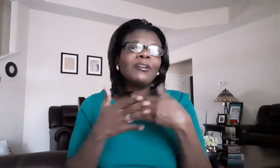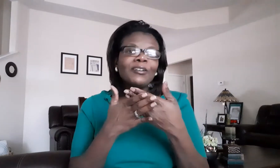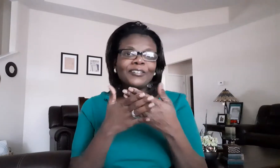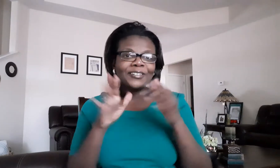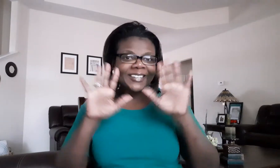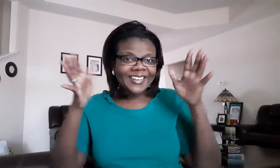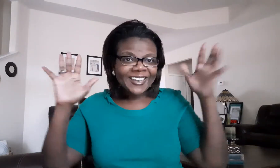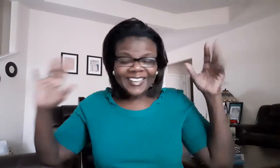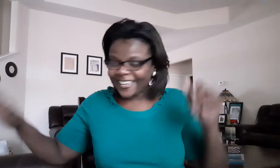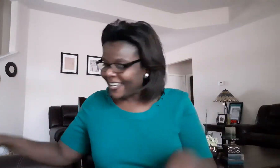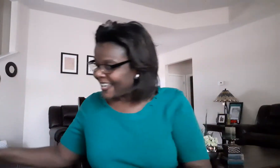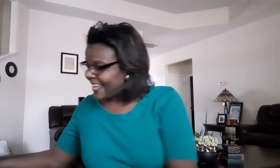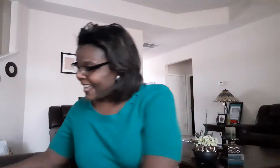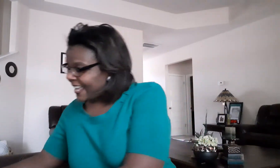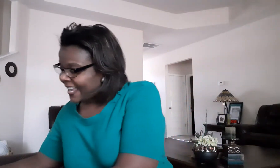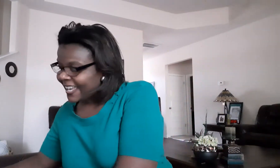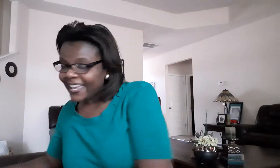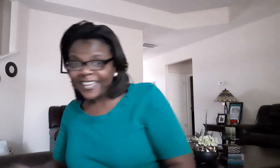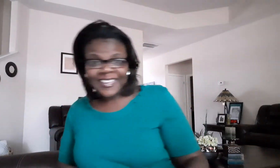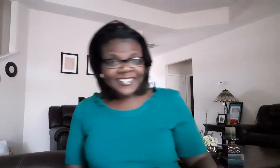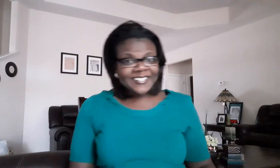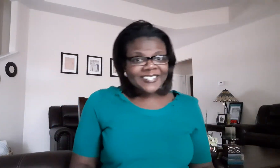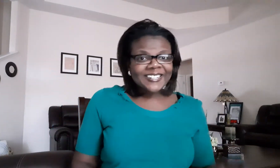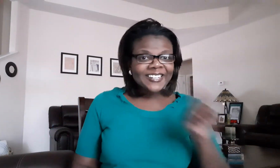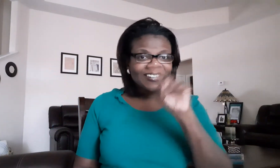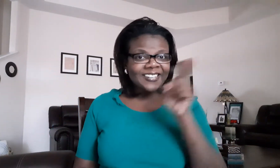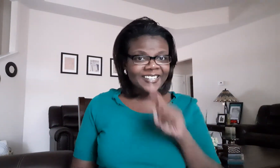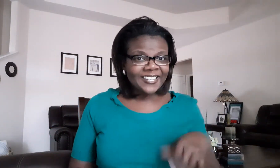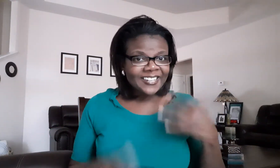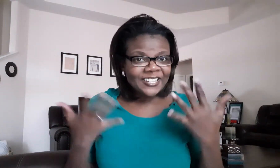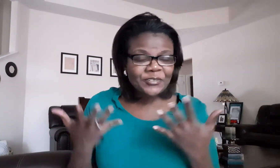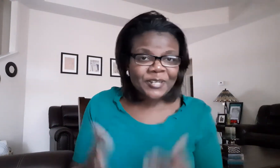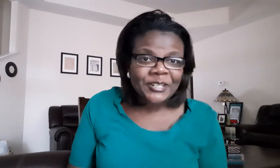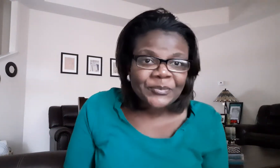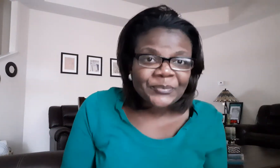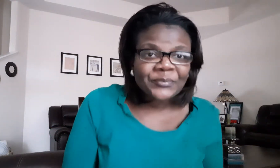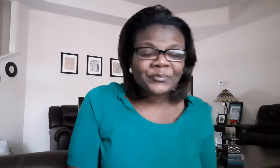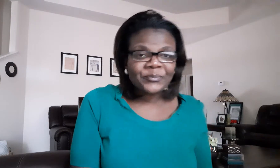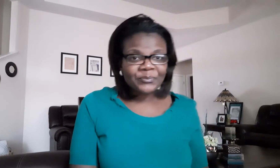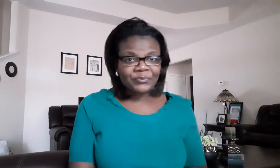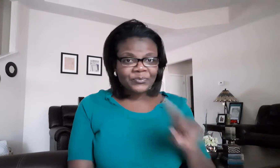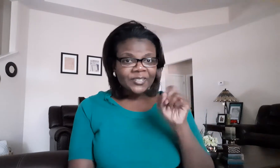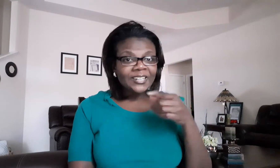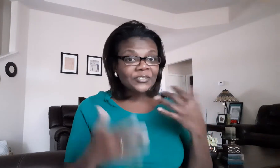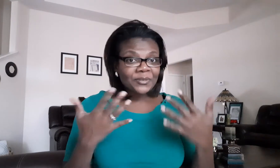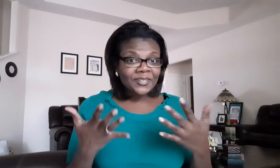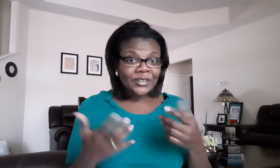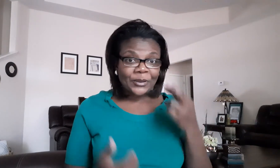yay and guess what guess what they are